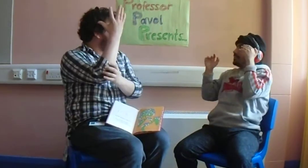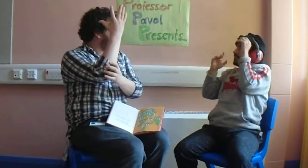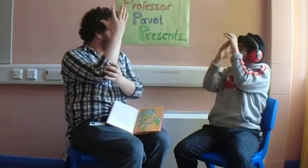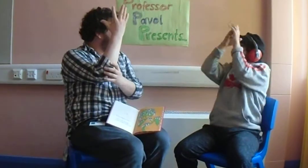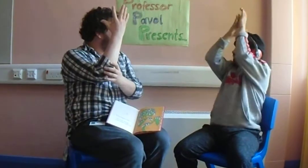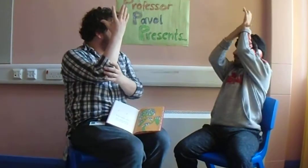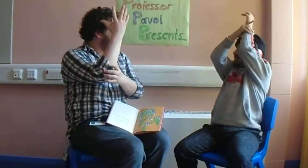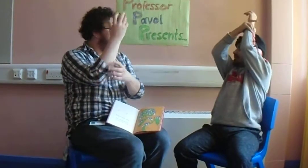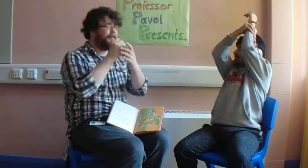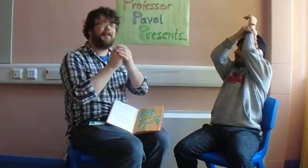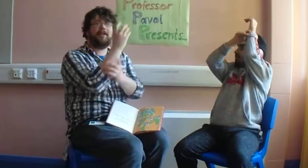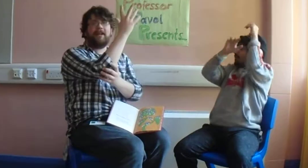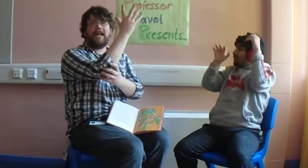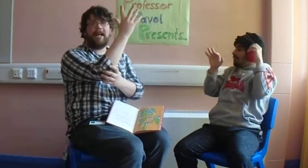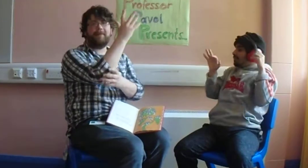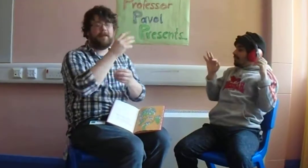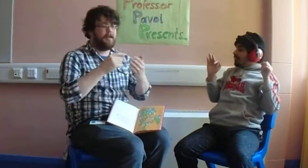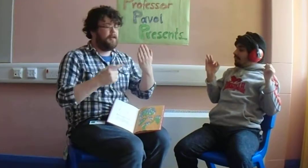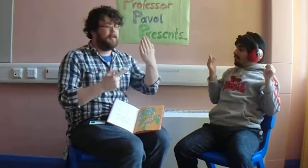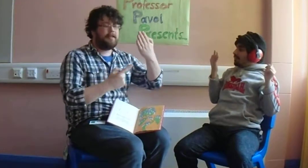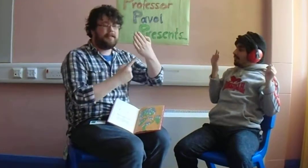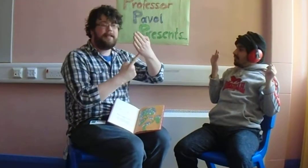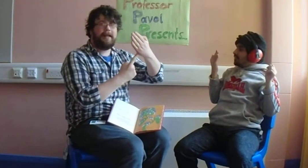know tree, don't we? Tree. So, T.